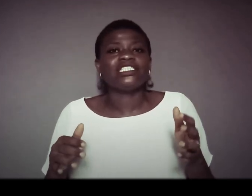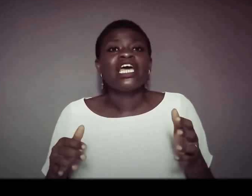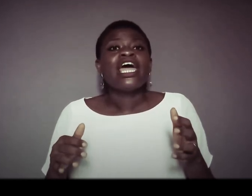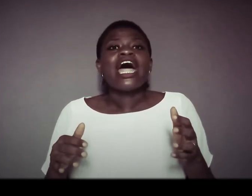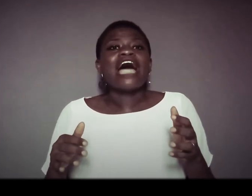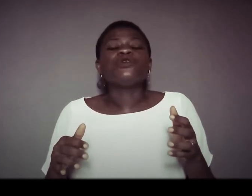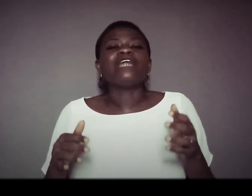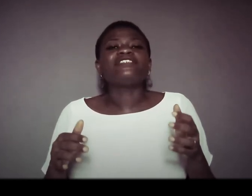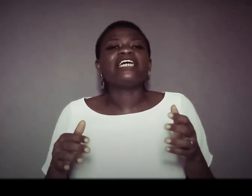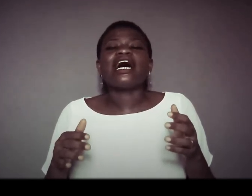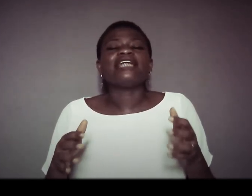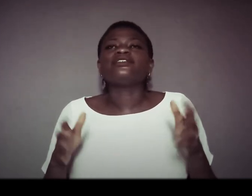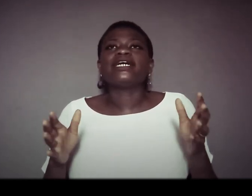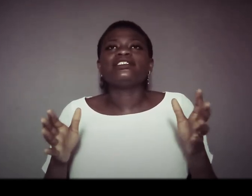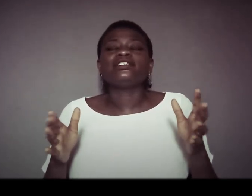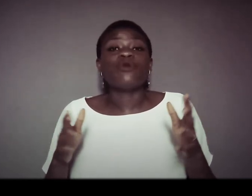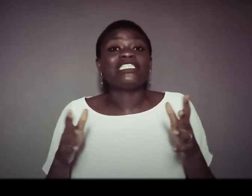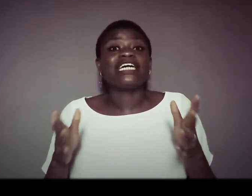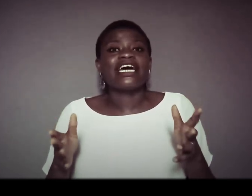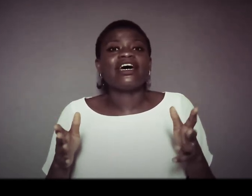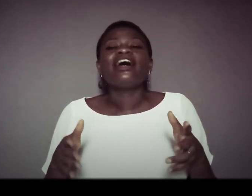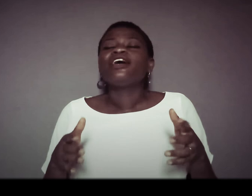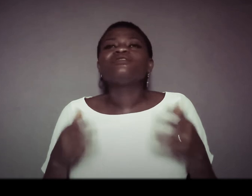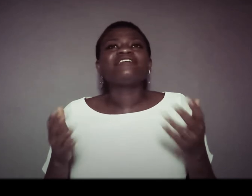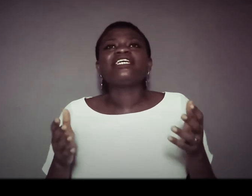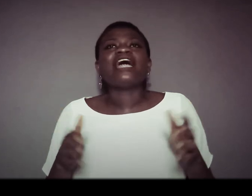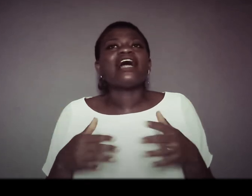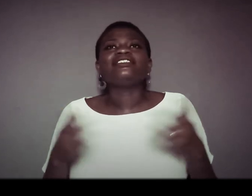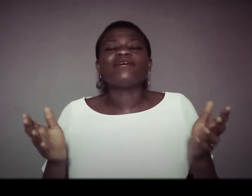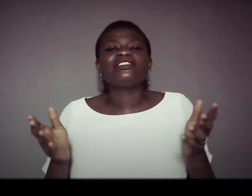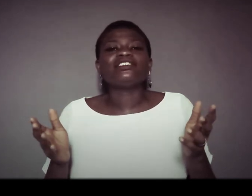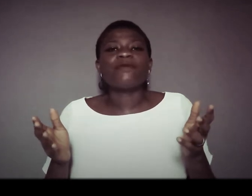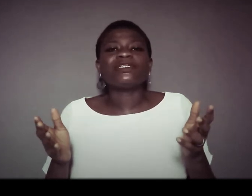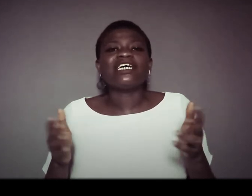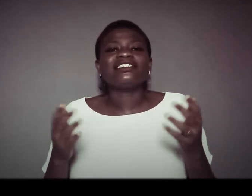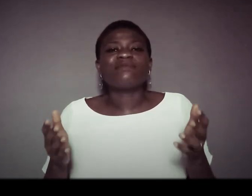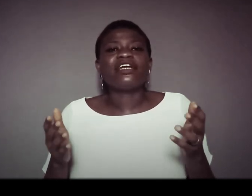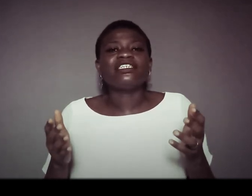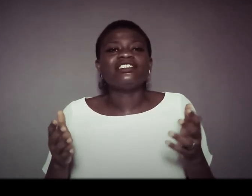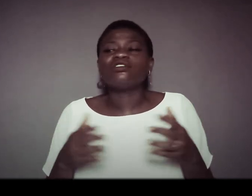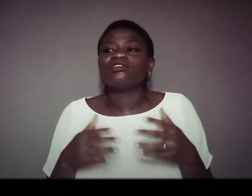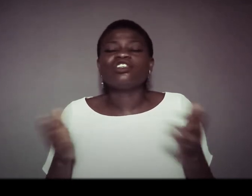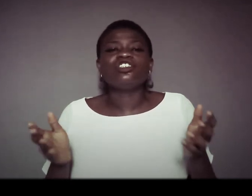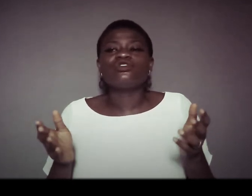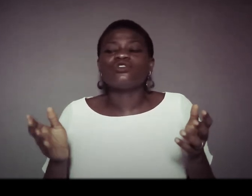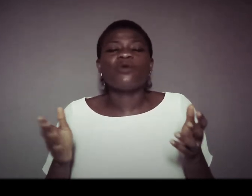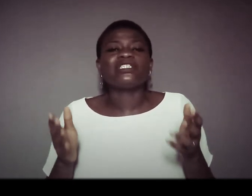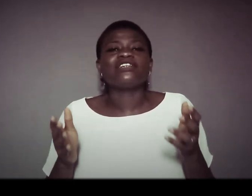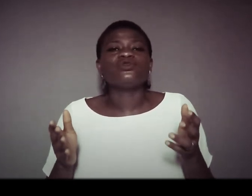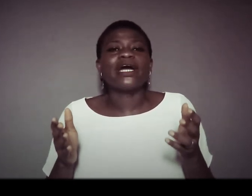and he would have said ah the wedding the wedding at canna he would have said ah the wedding is not important it's marriage so no need to come what time to wine